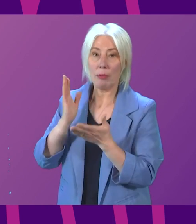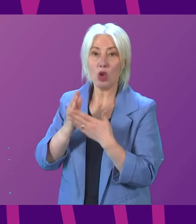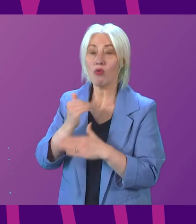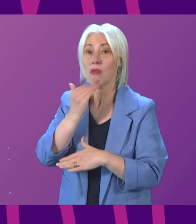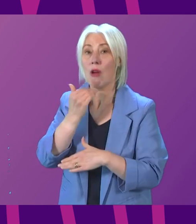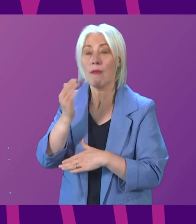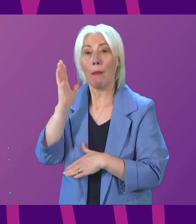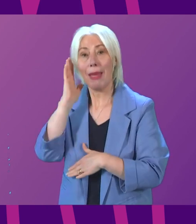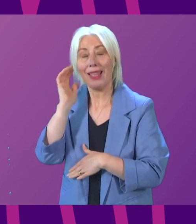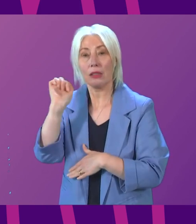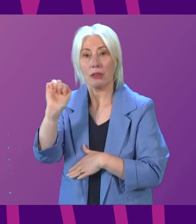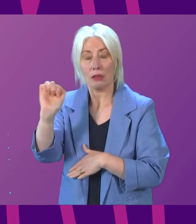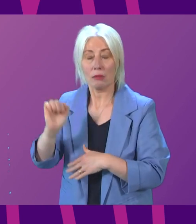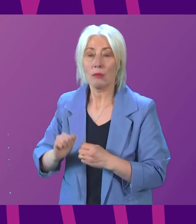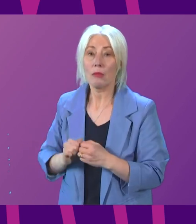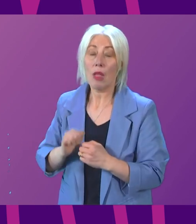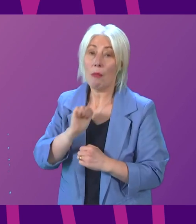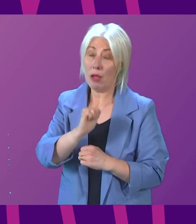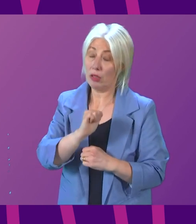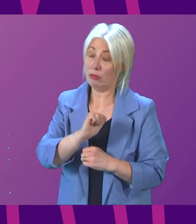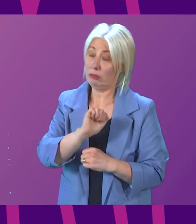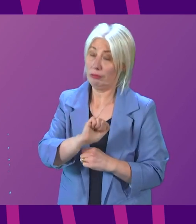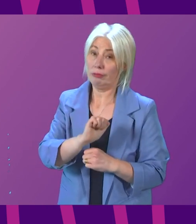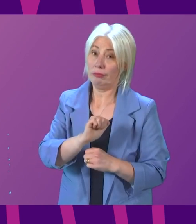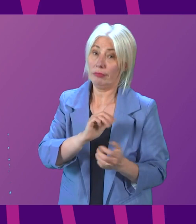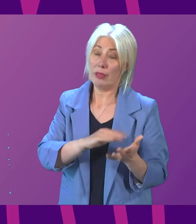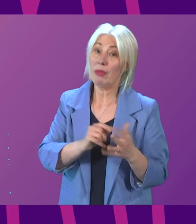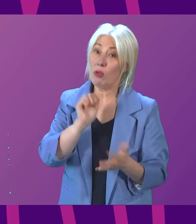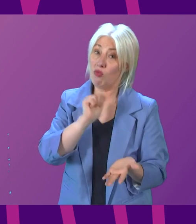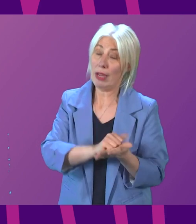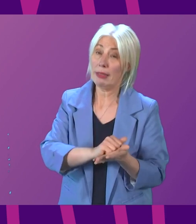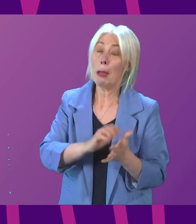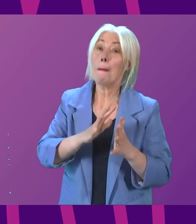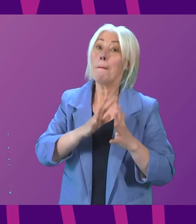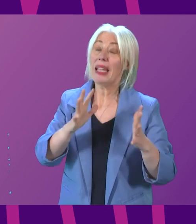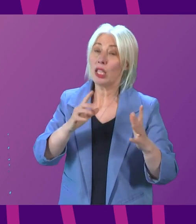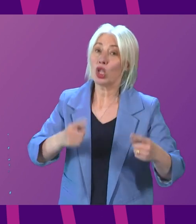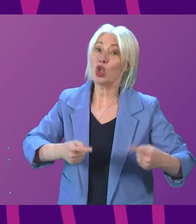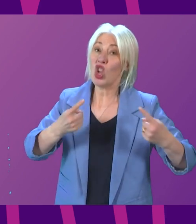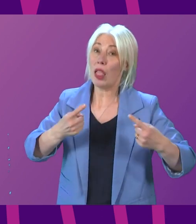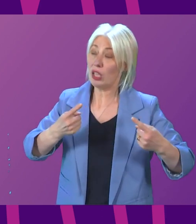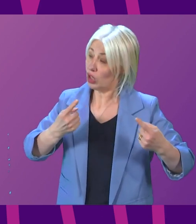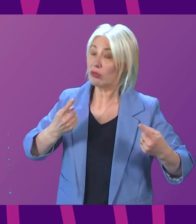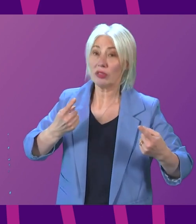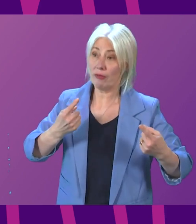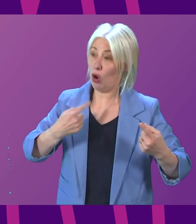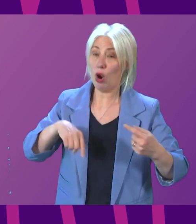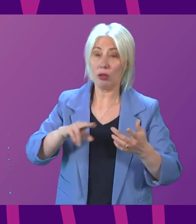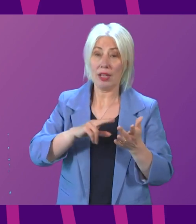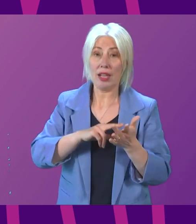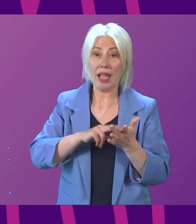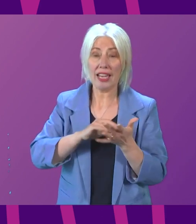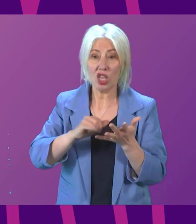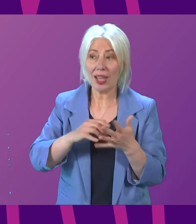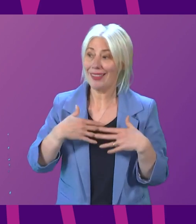of beds in the National Health Service. But Gillian Mackay is absolutely right to say that one of the biggest challenges facing health and social